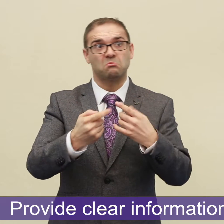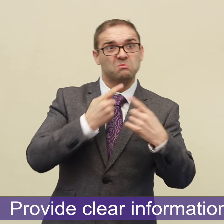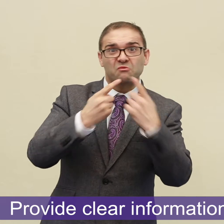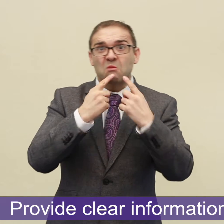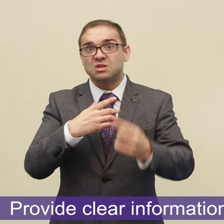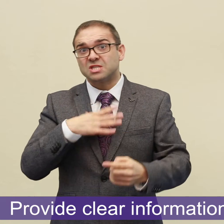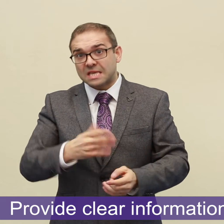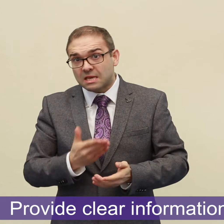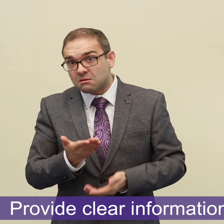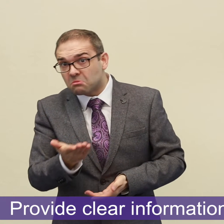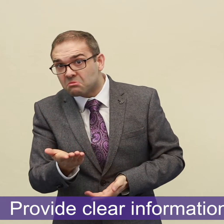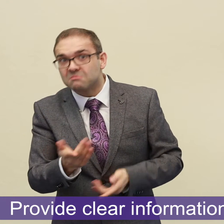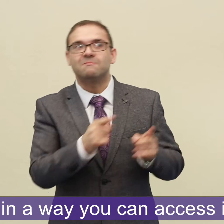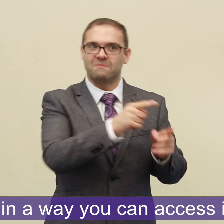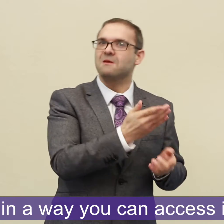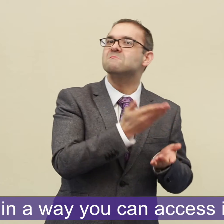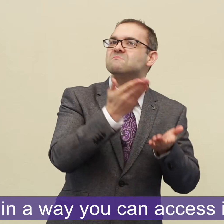Provide clear information in a way you can access it.